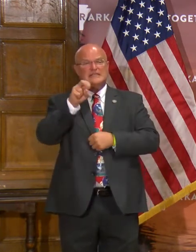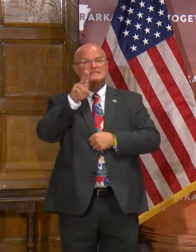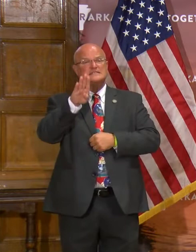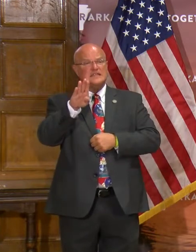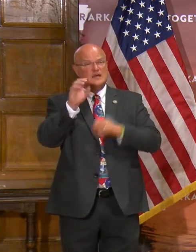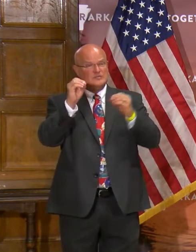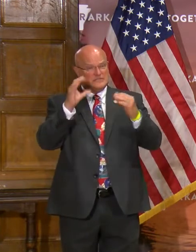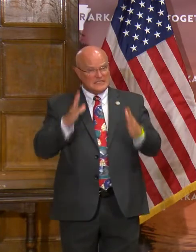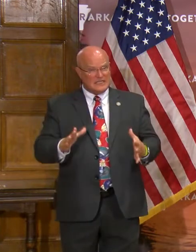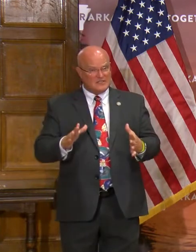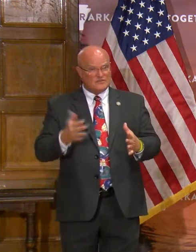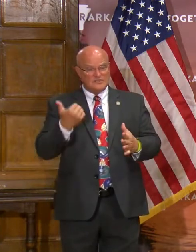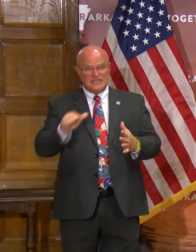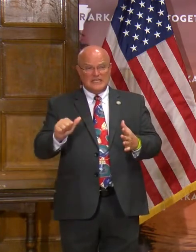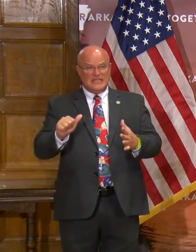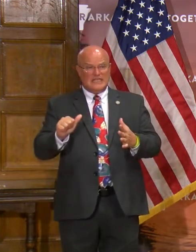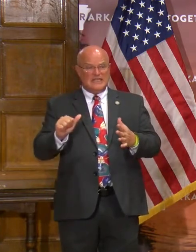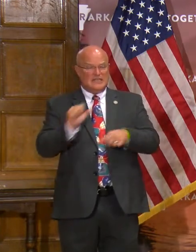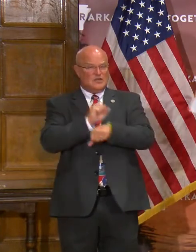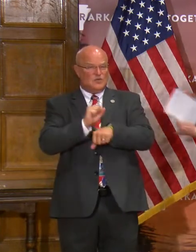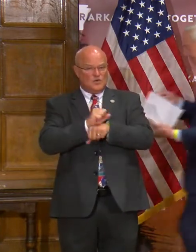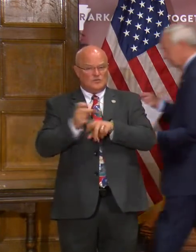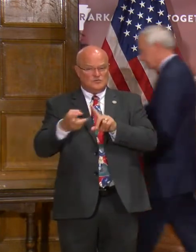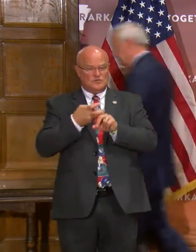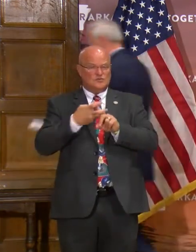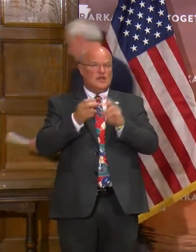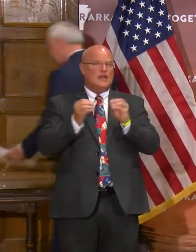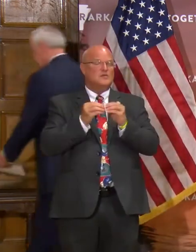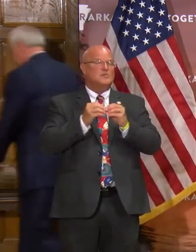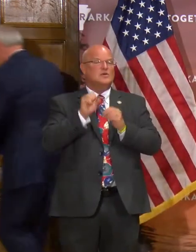like and if there were any state efforts to attract more.